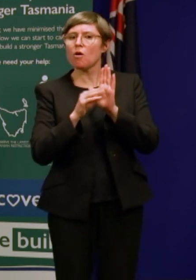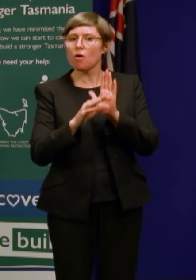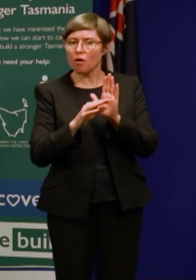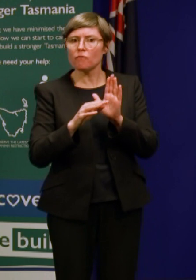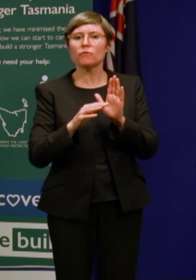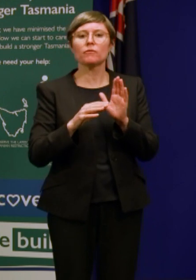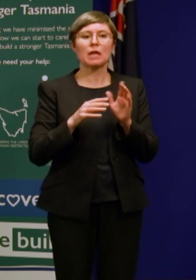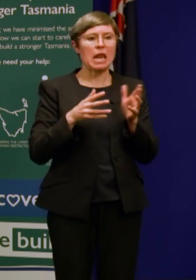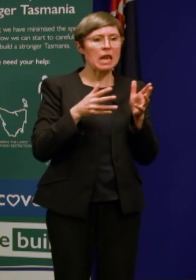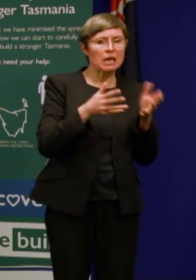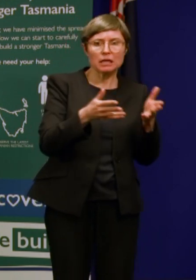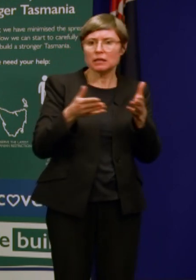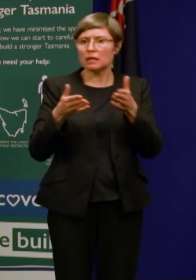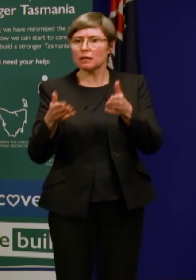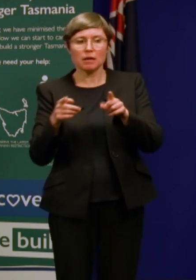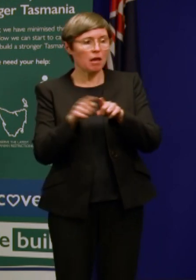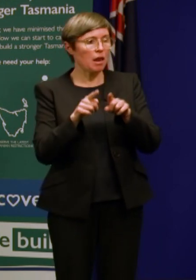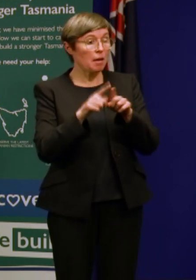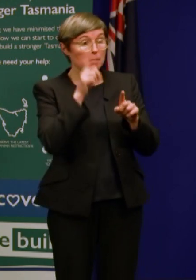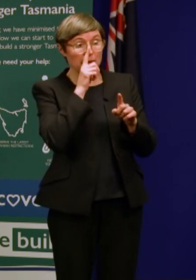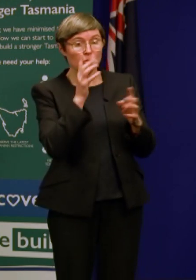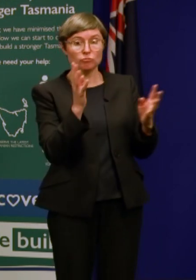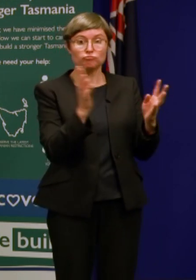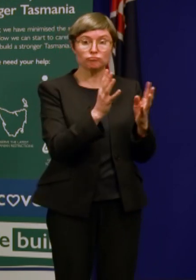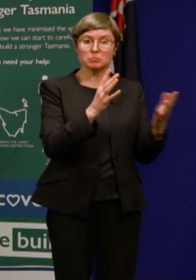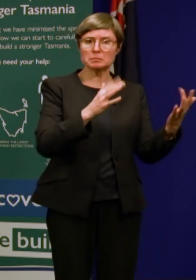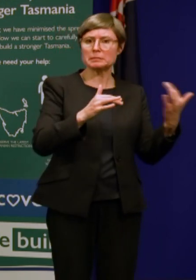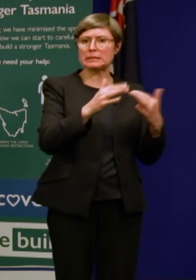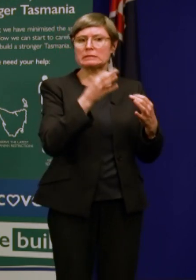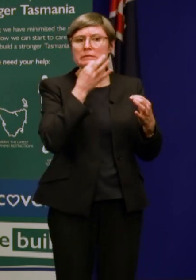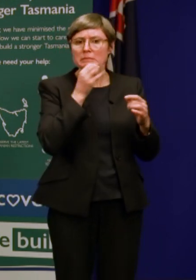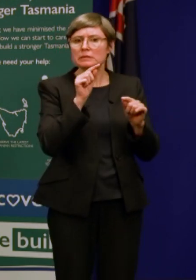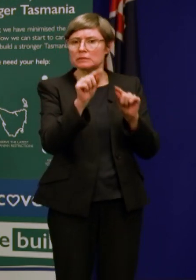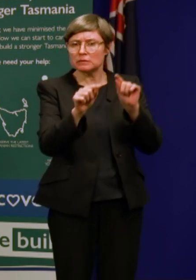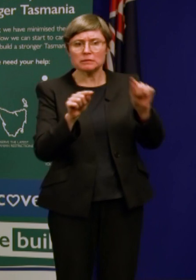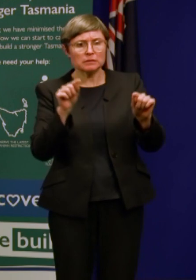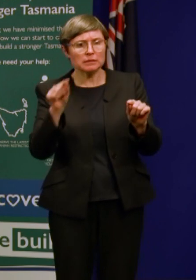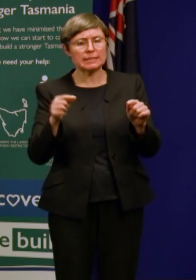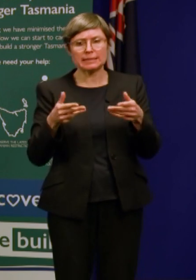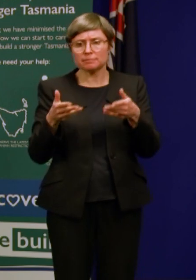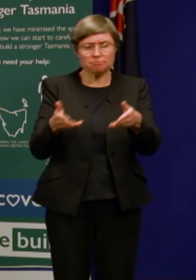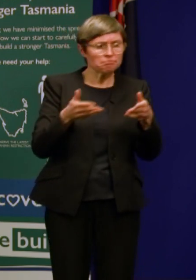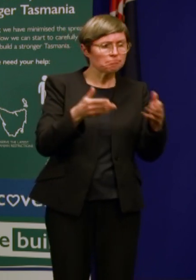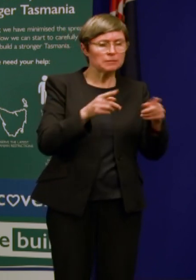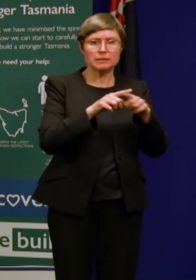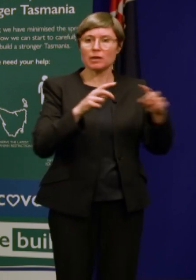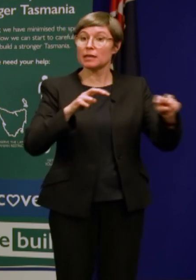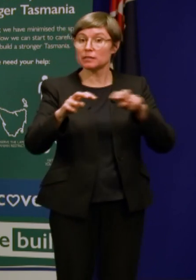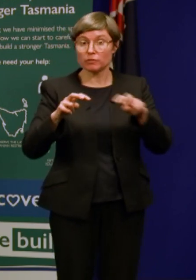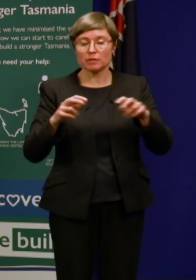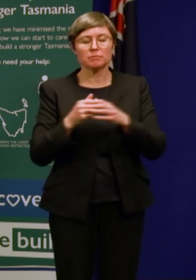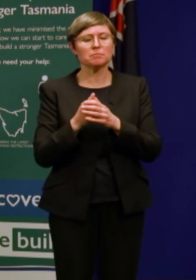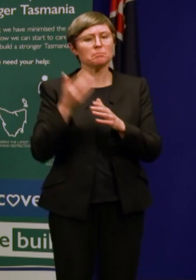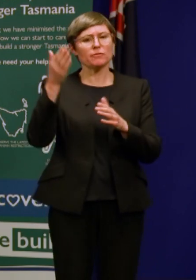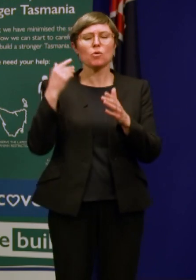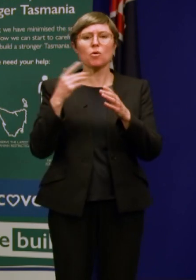densities in various venues and a range of activities that were, as the Premier mentioned, stopped